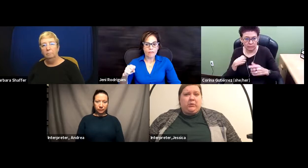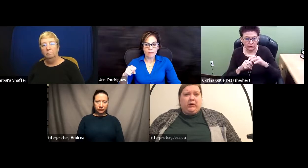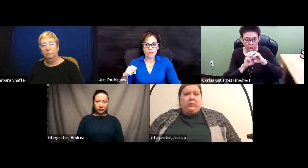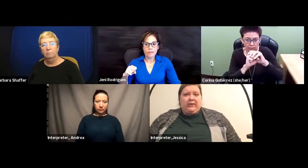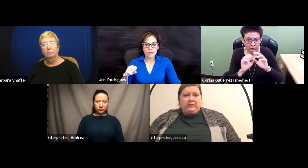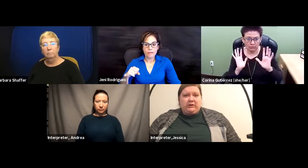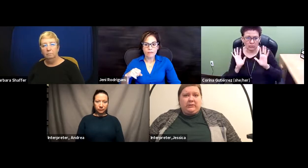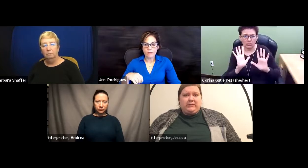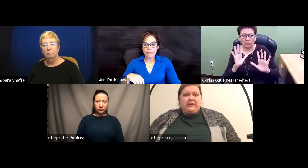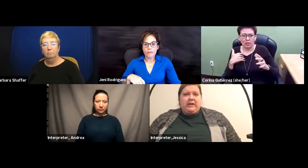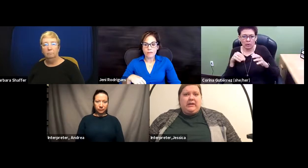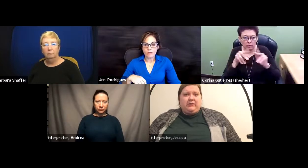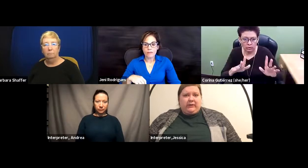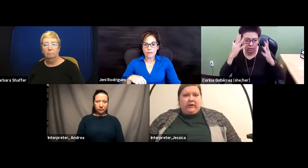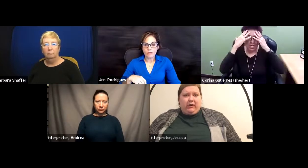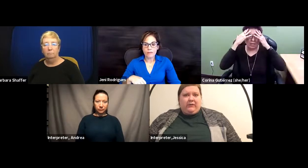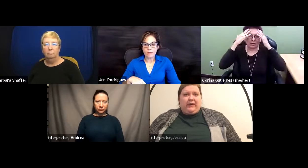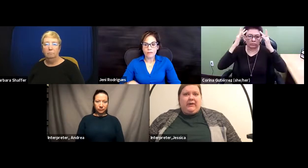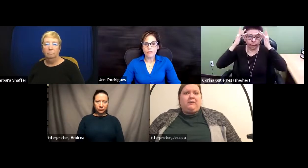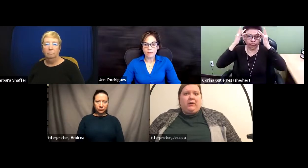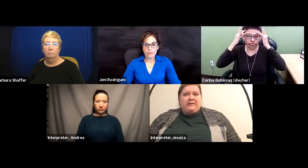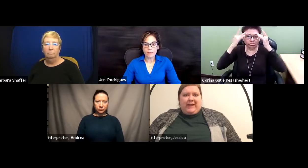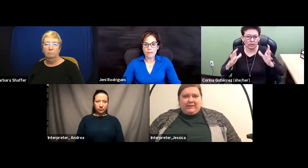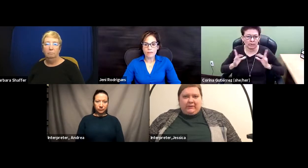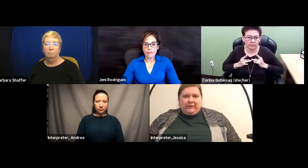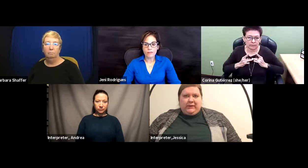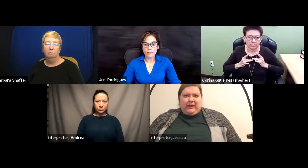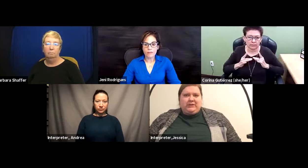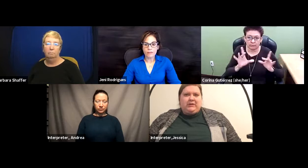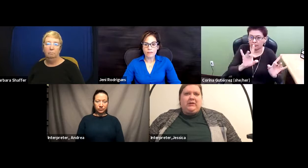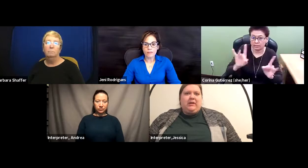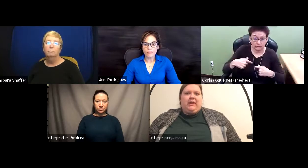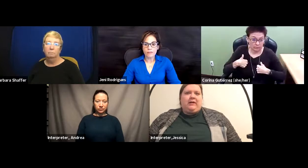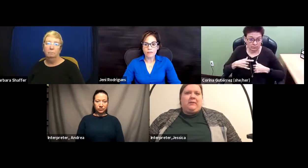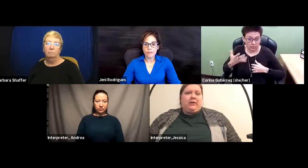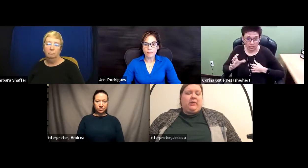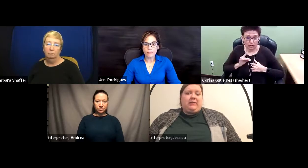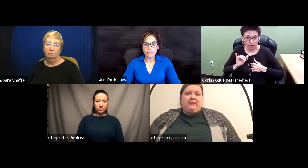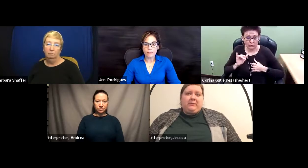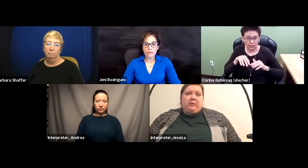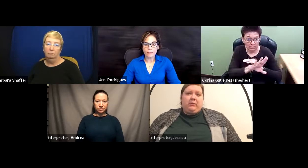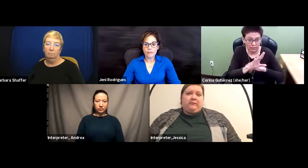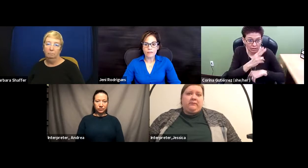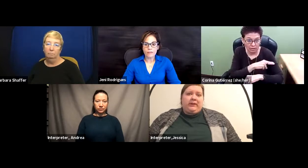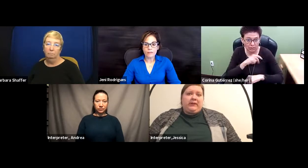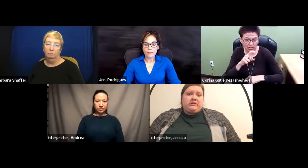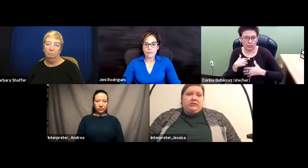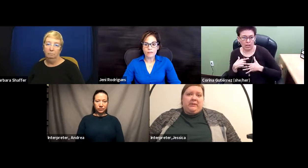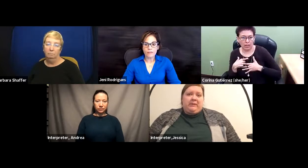work with interpreters during COVID for tactile communication. I know a lot of people were very concerned about